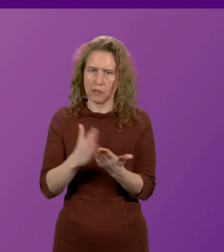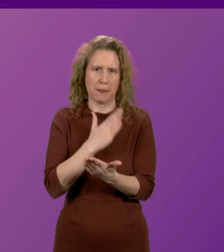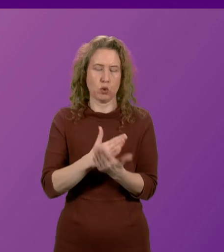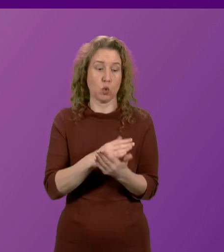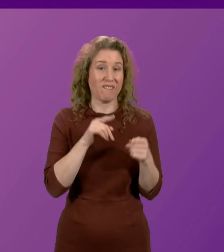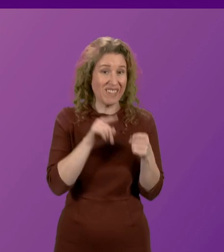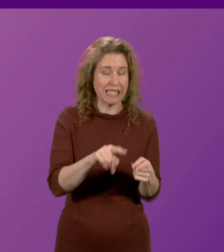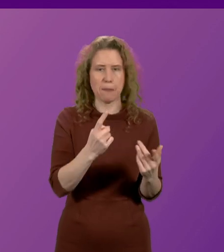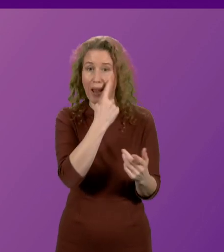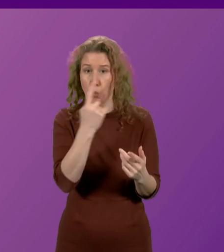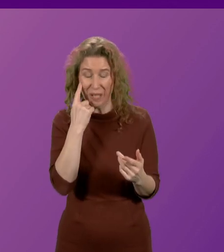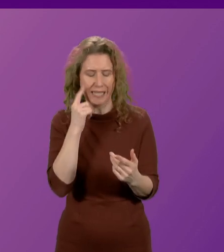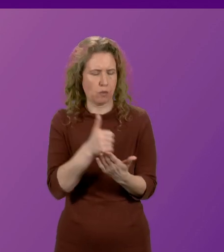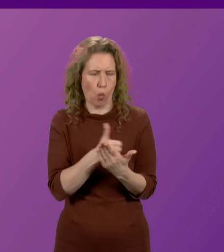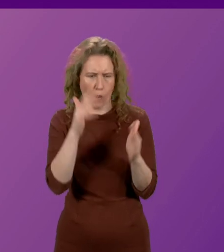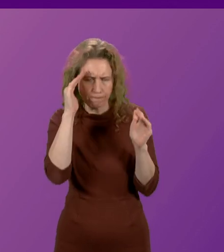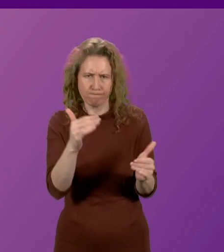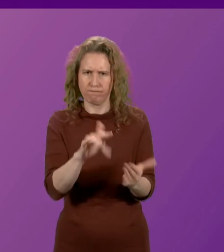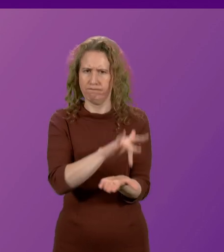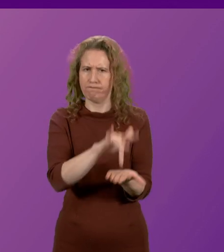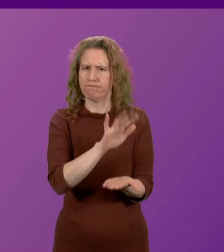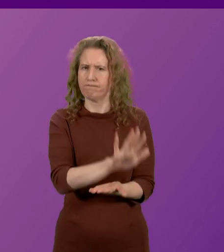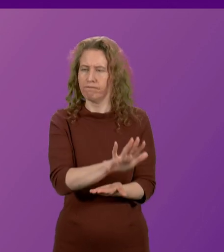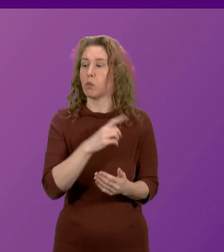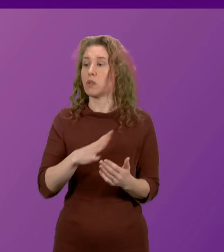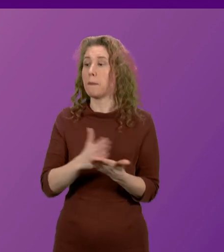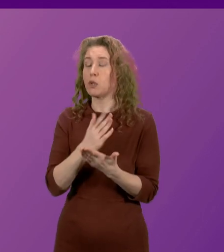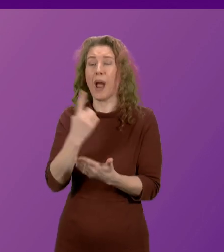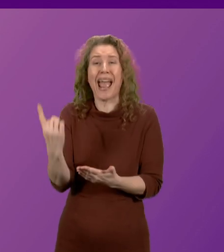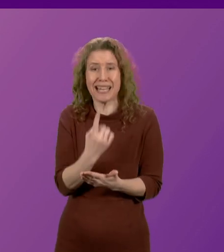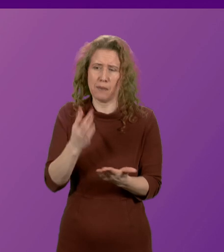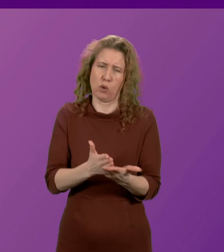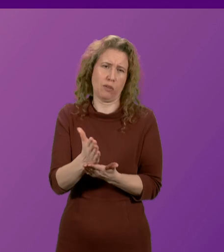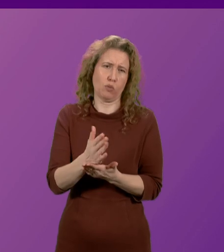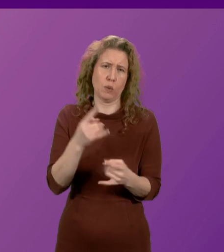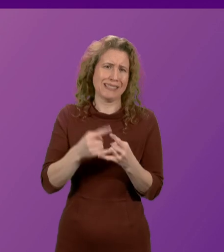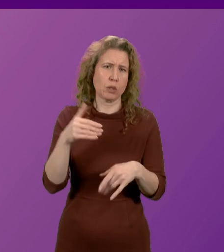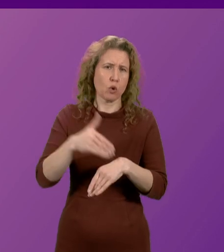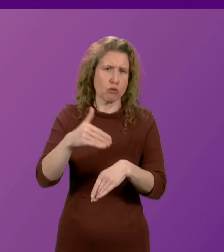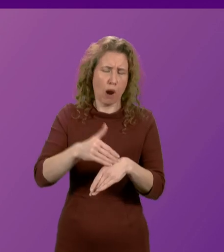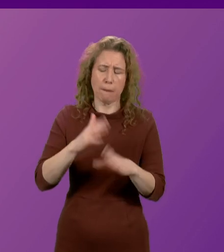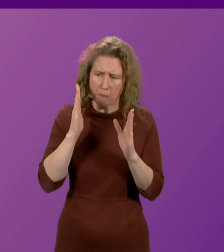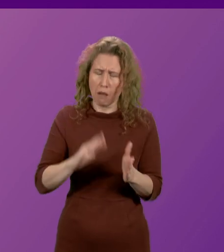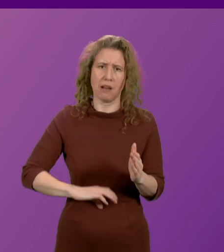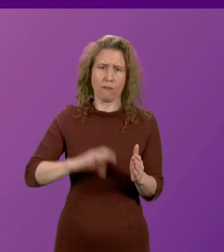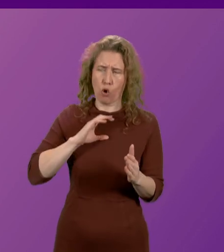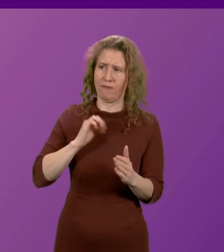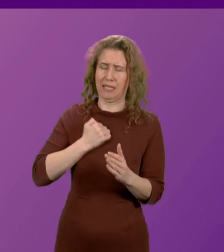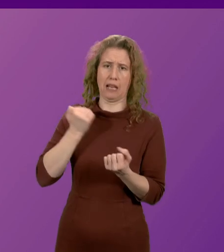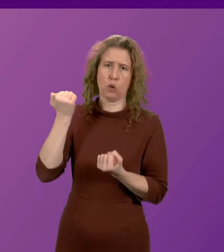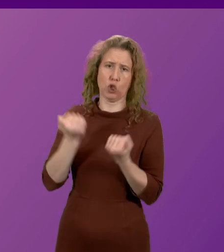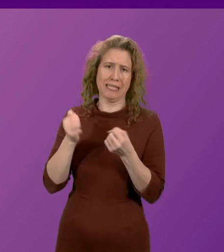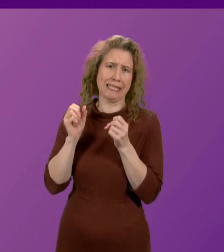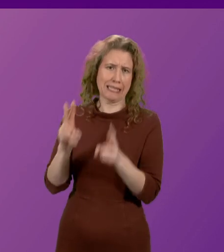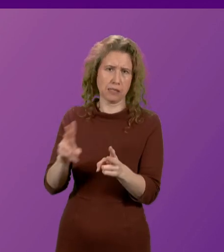at its heart. And we want to make sure that anyone who's been a victim of a sexual crime, to have confidence in our justice system.